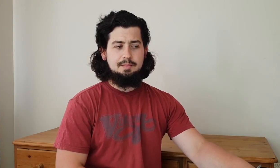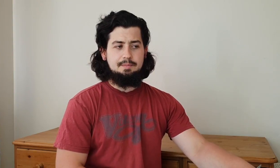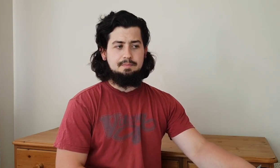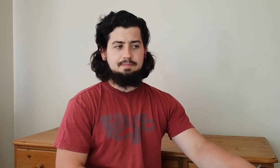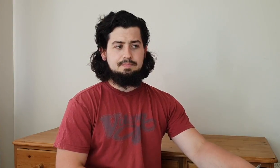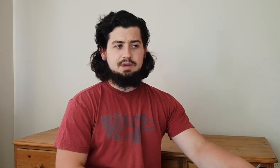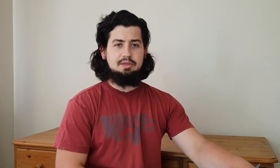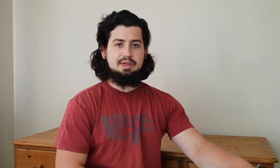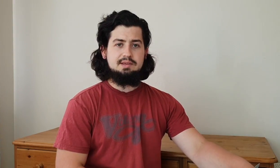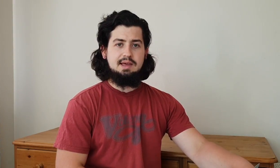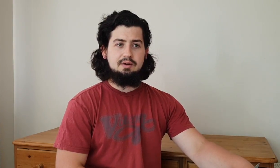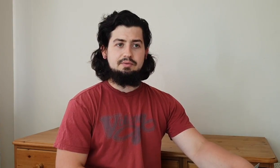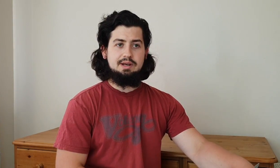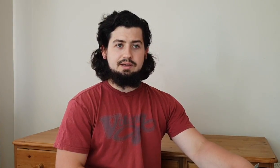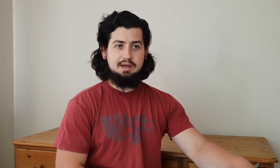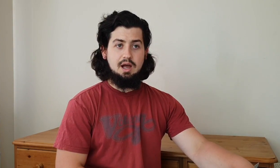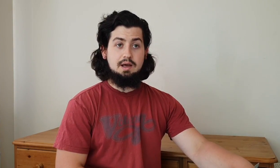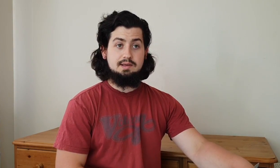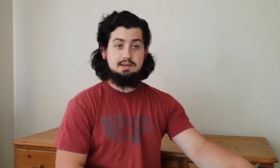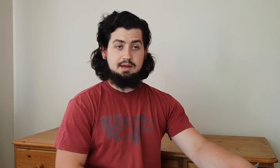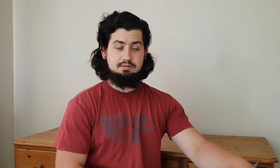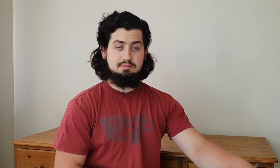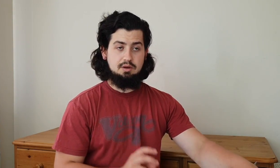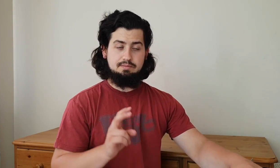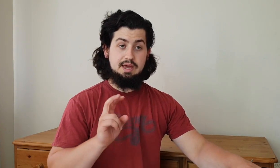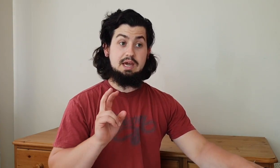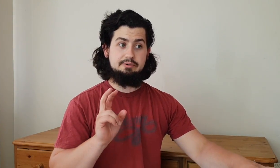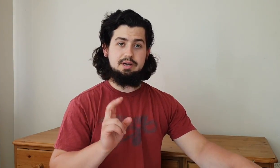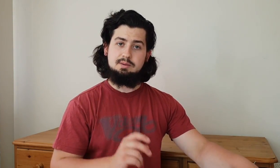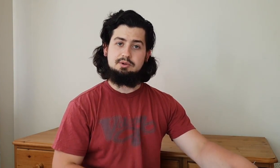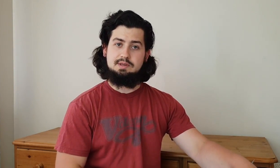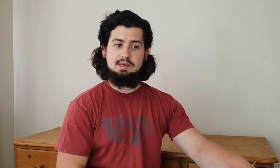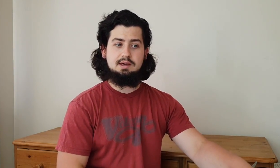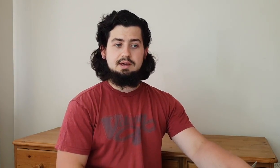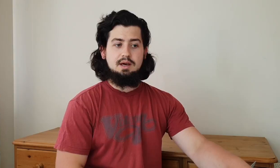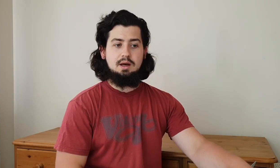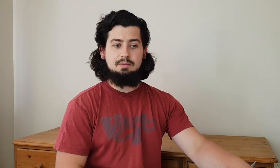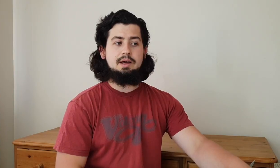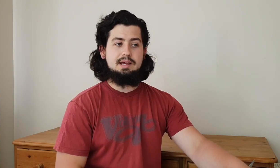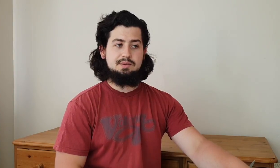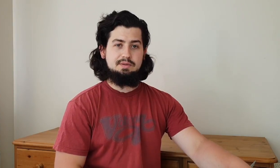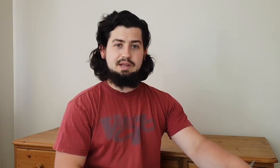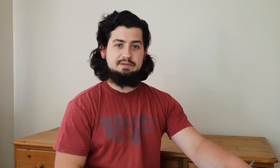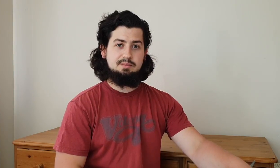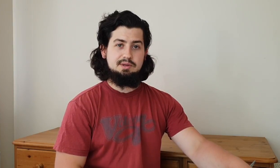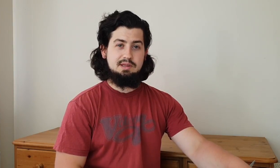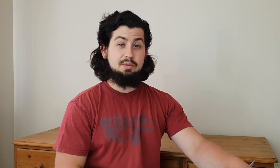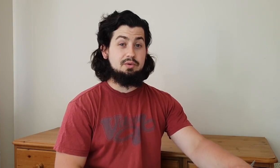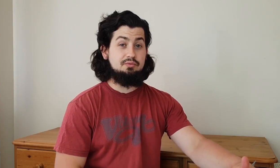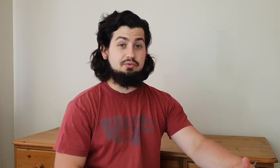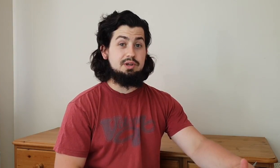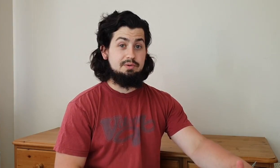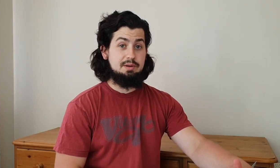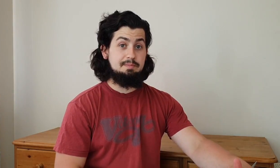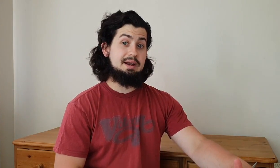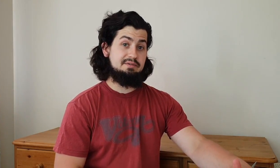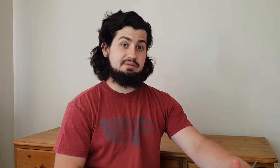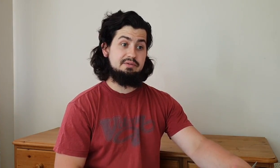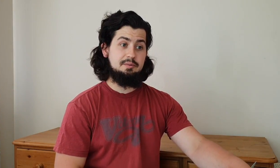you know things that really like us in you know the hearing community, us outside the deaf community that we can really really benefit from